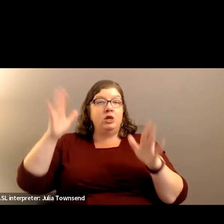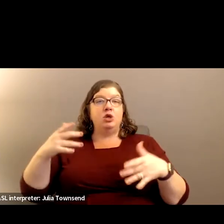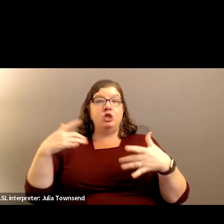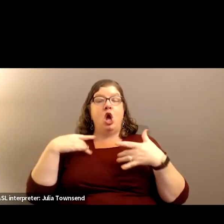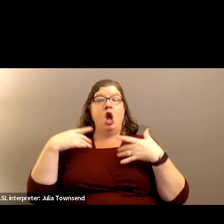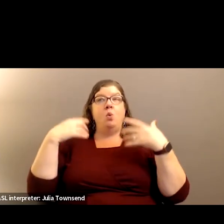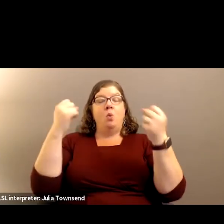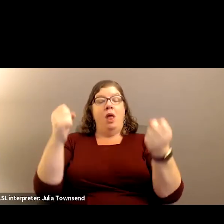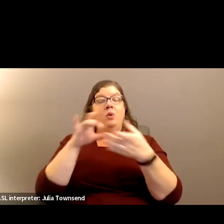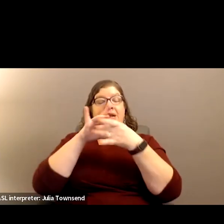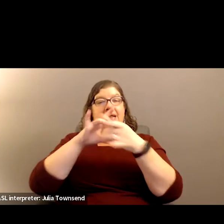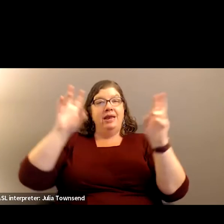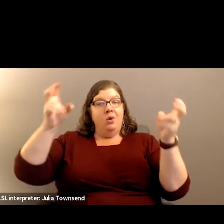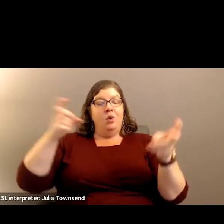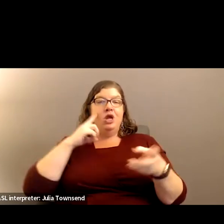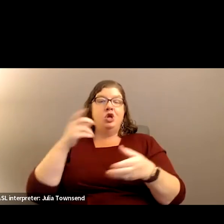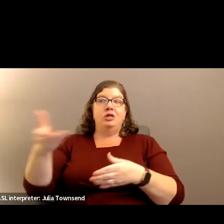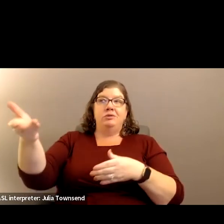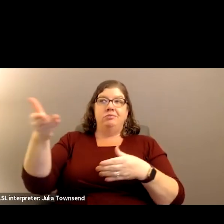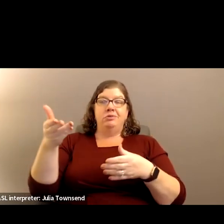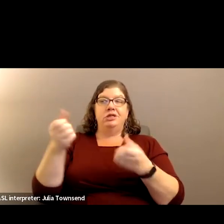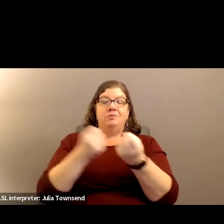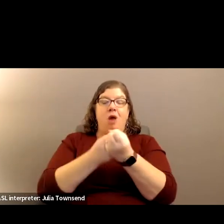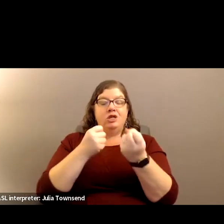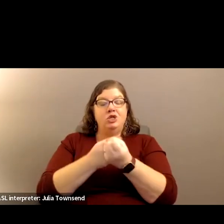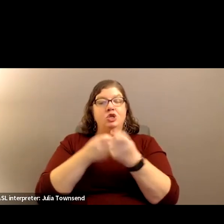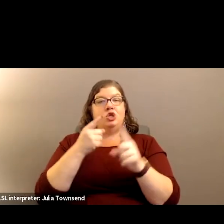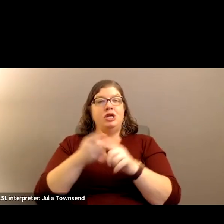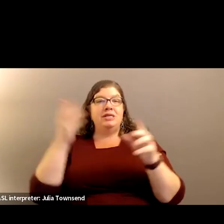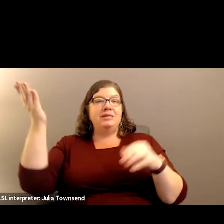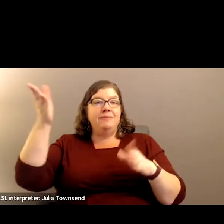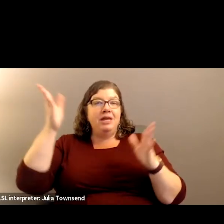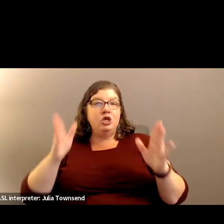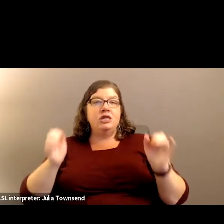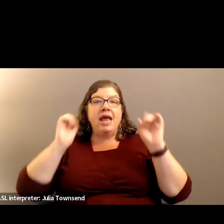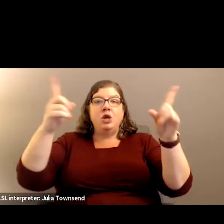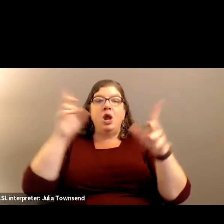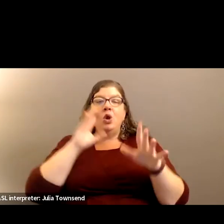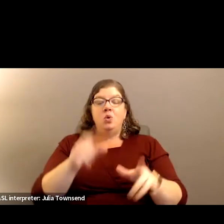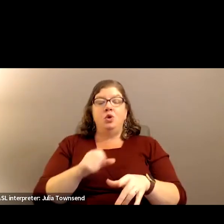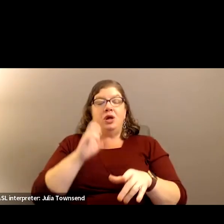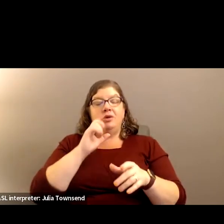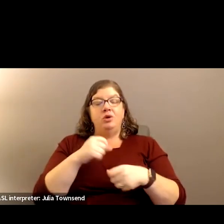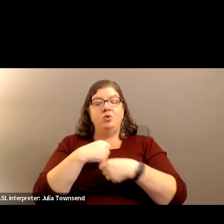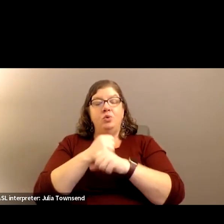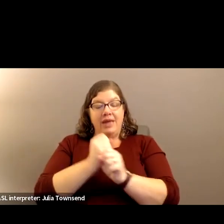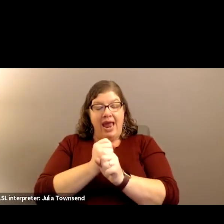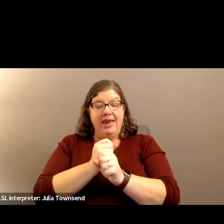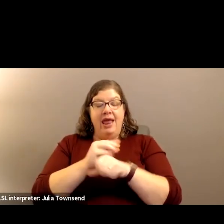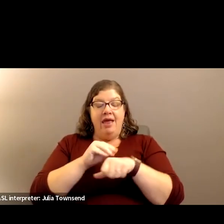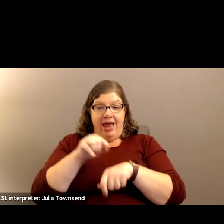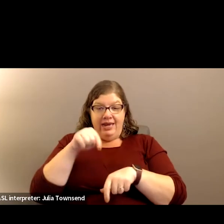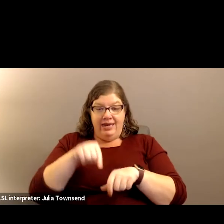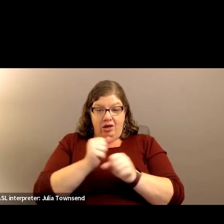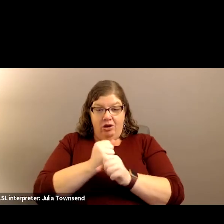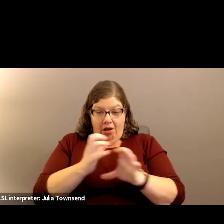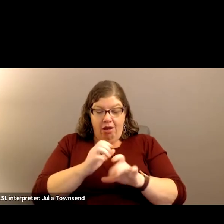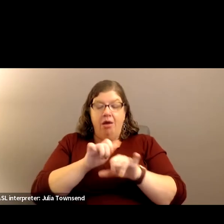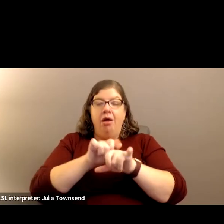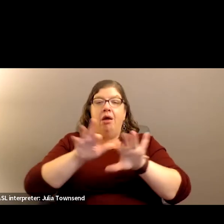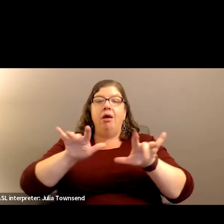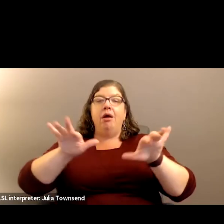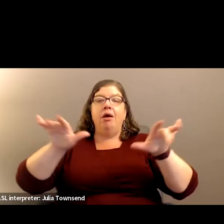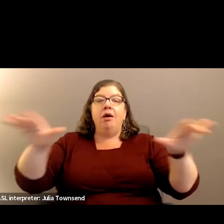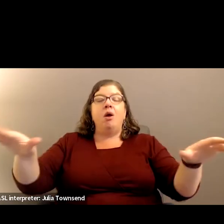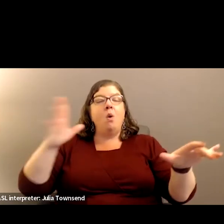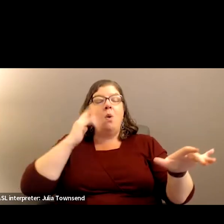Maybe we could sponsor certain speakers or educators that could help facilitate this ripple effect and create an environment where mental health is being